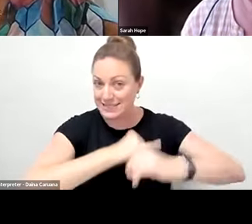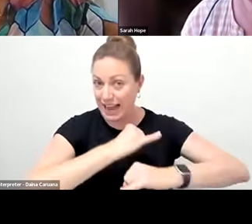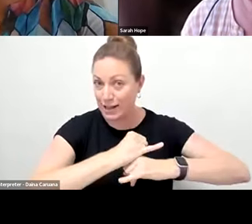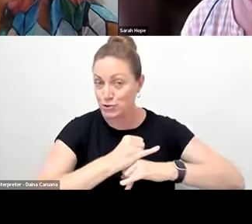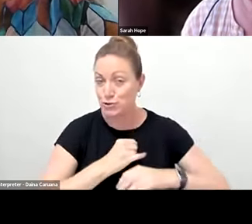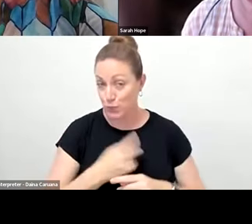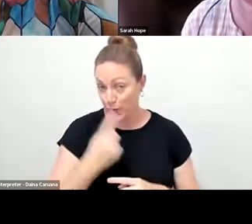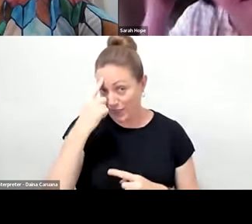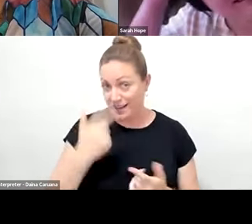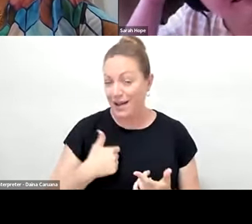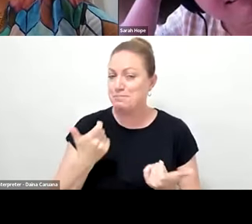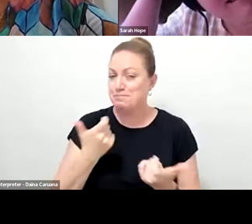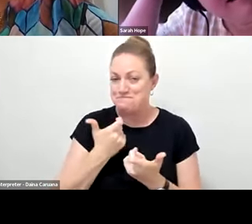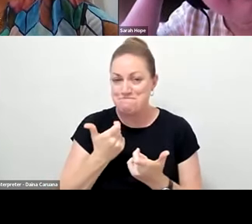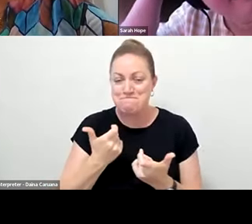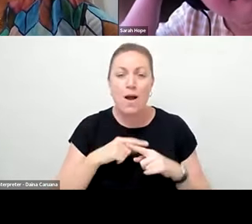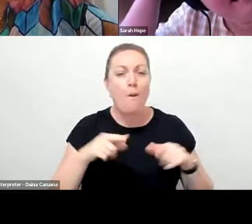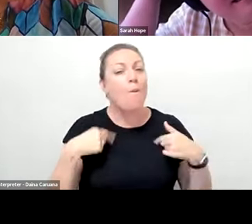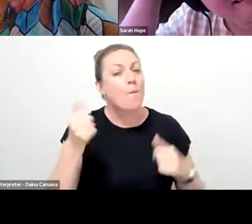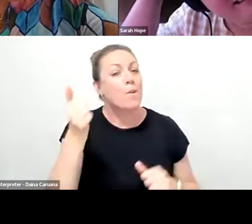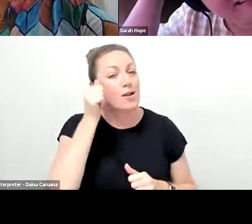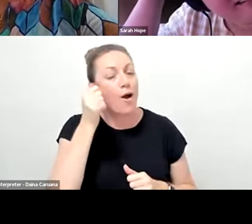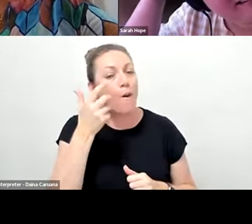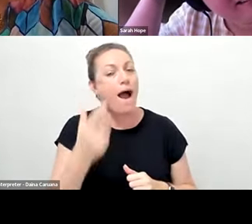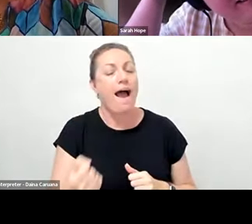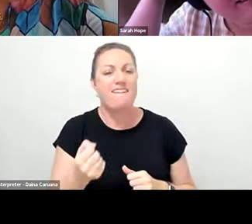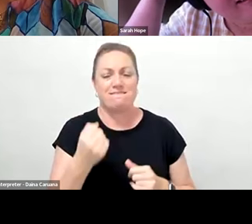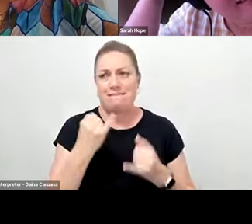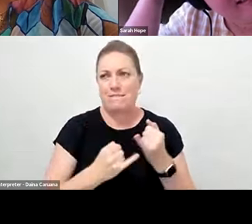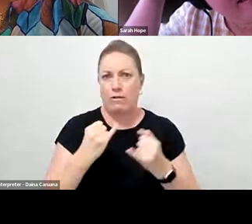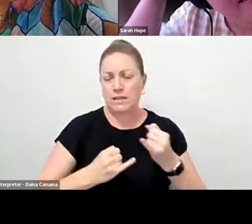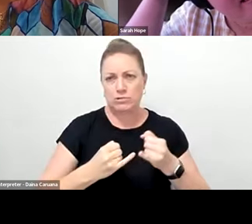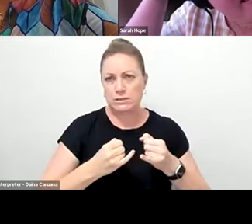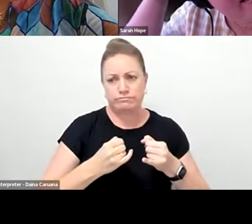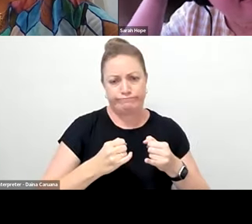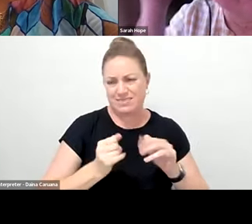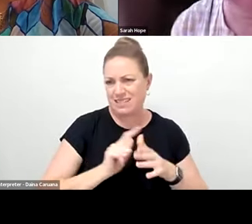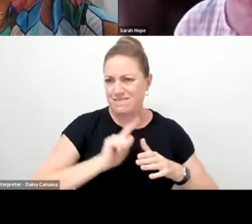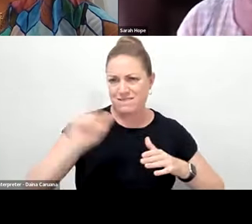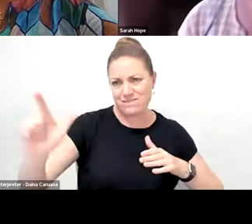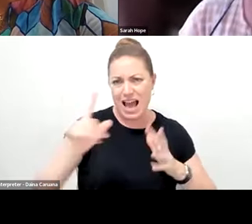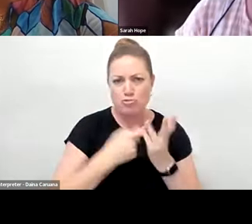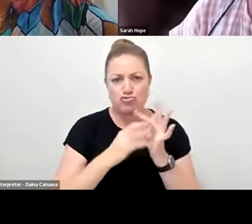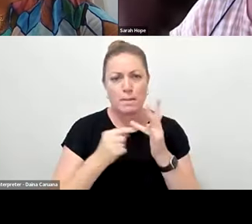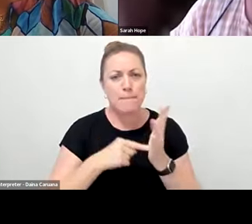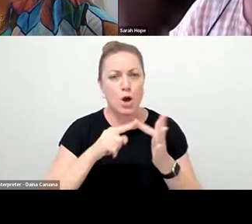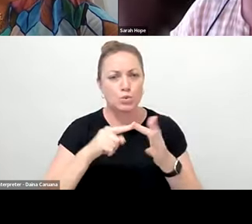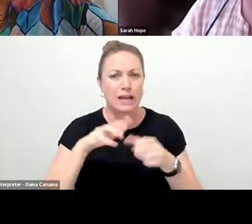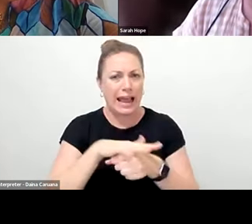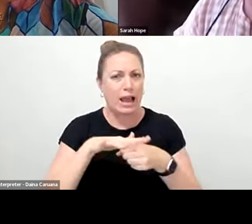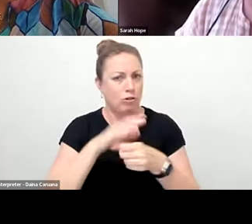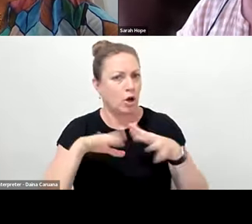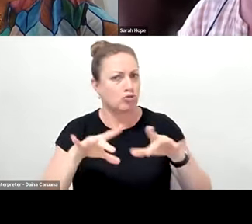we, we know that there are so many isolated and remote parts of Australia. Absolutely. So I think it is, is versatile everywhere.